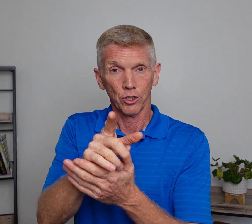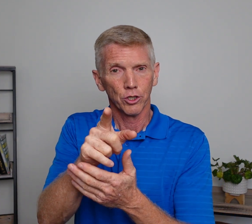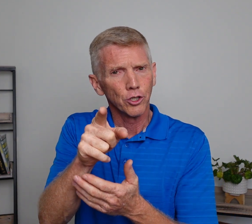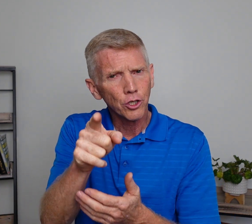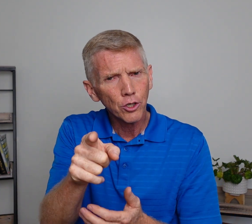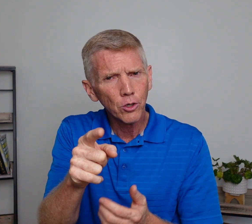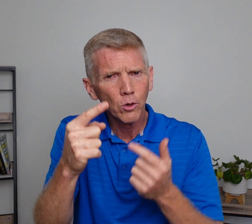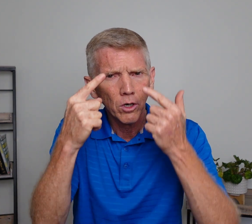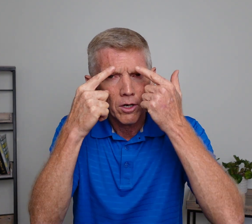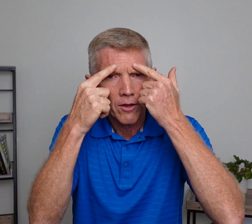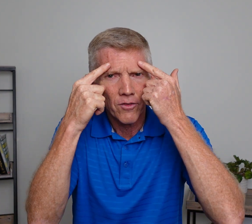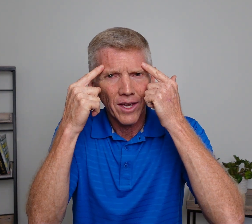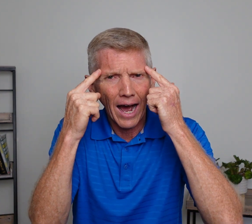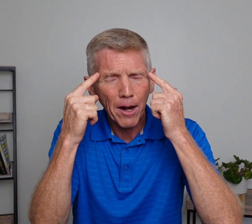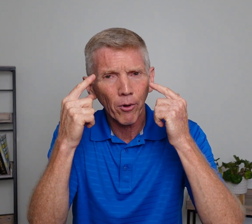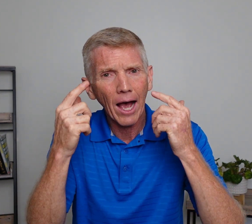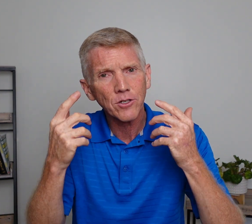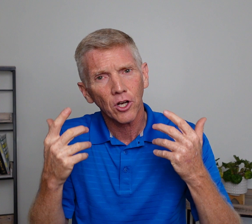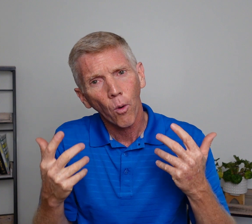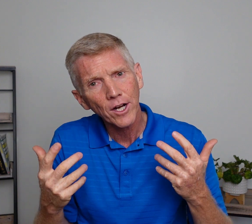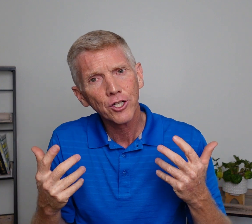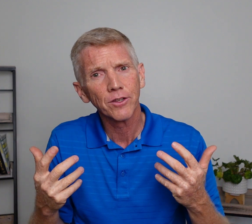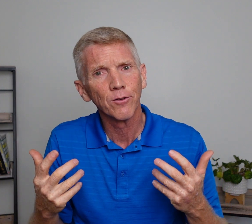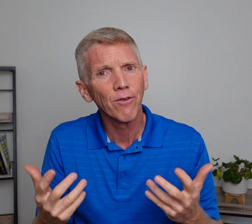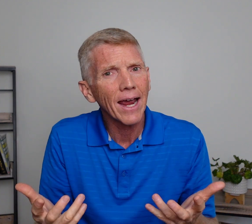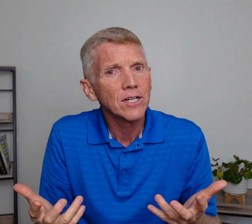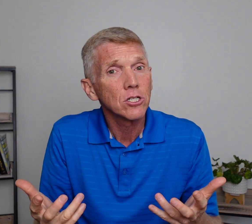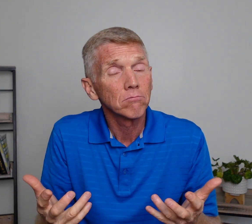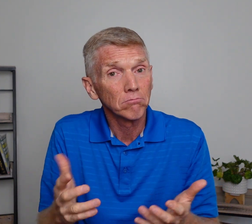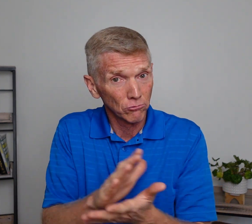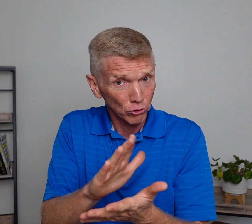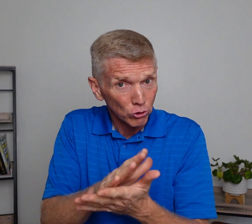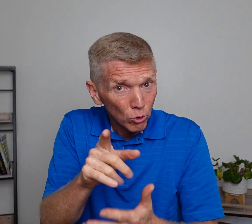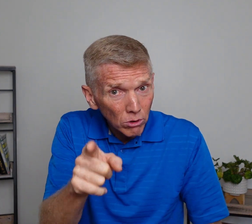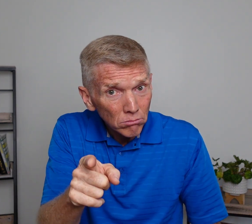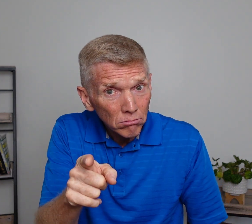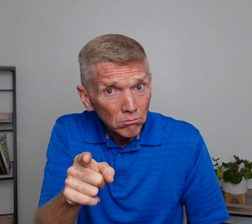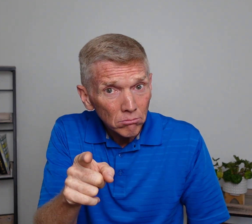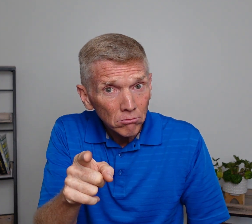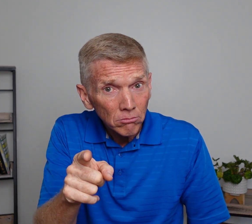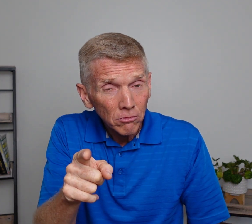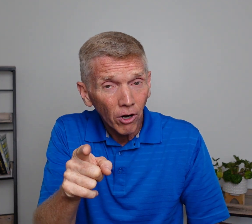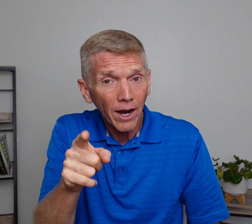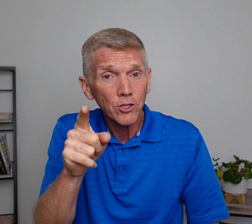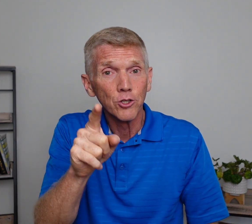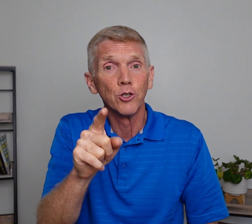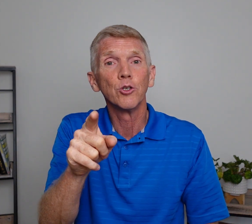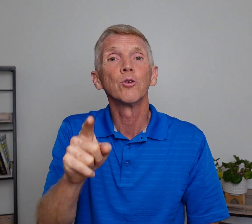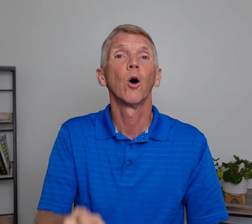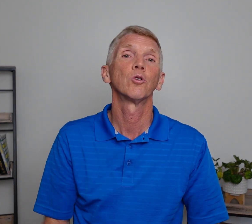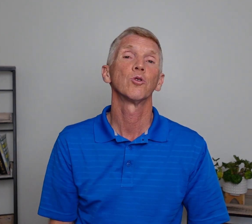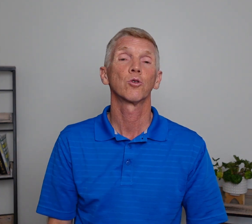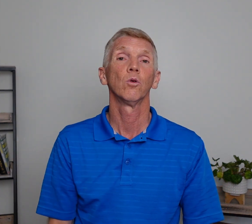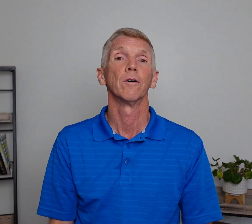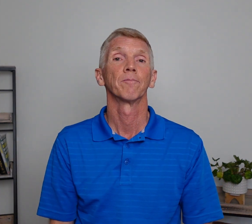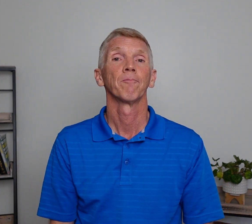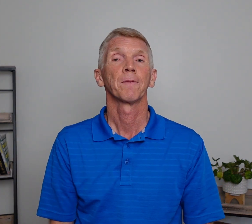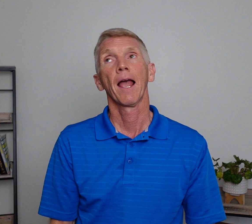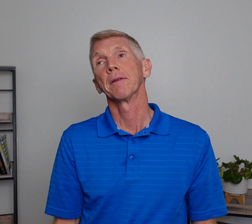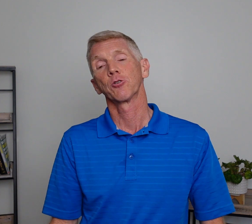You. The eyebrows. The question. The face. School. All right? Do you go to school? How about this